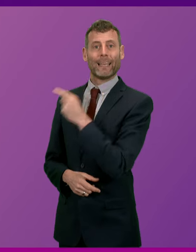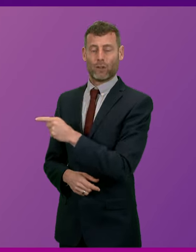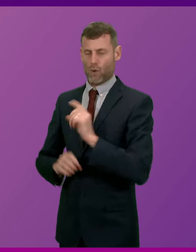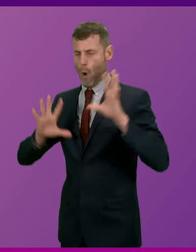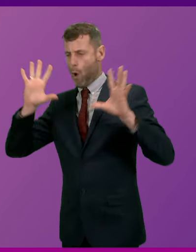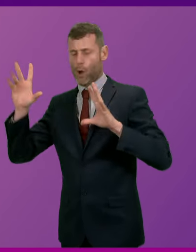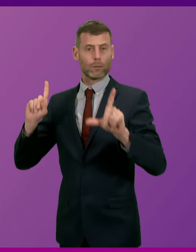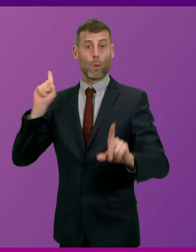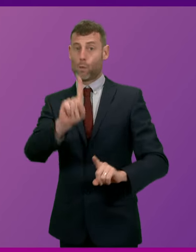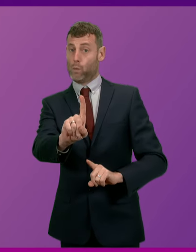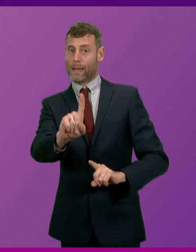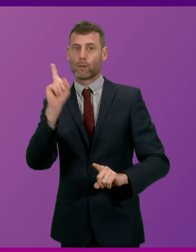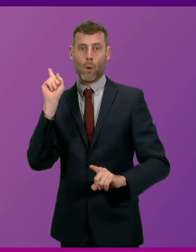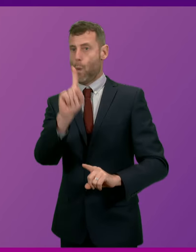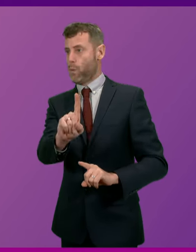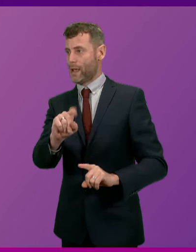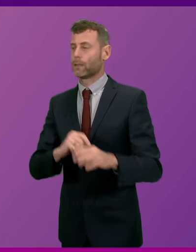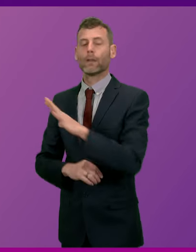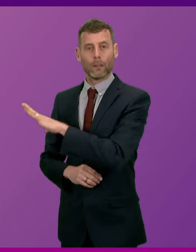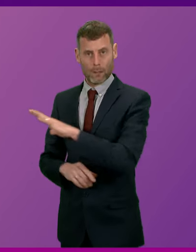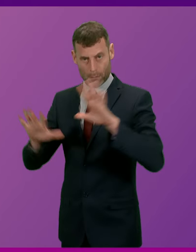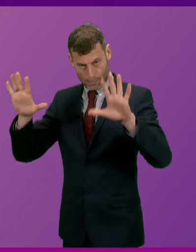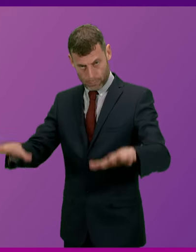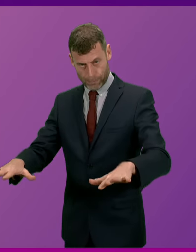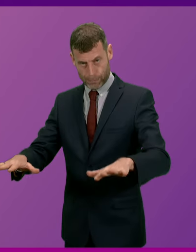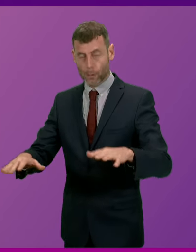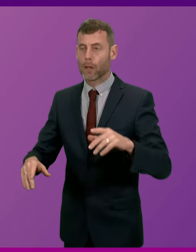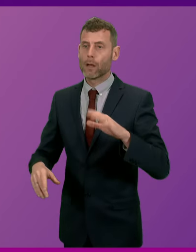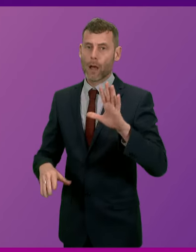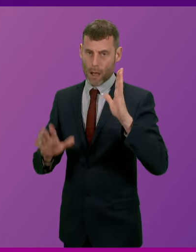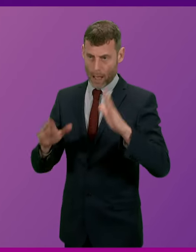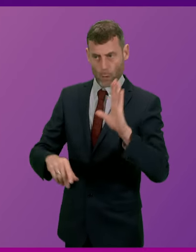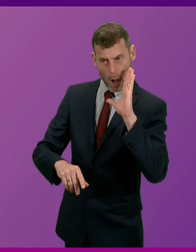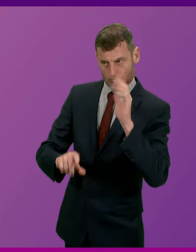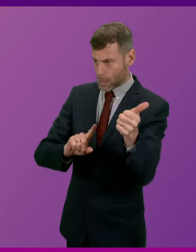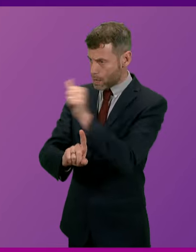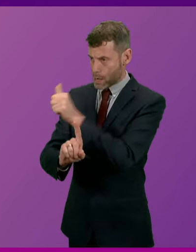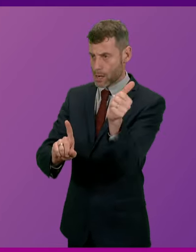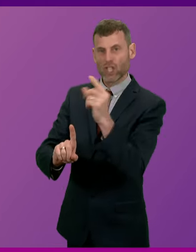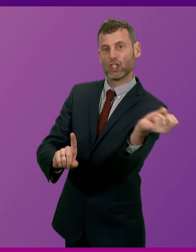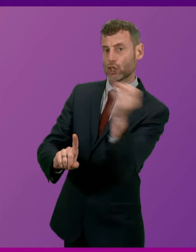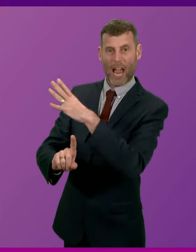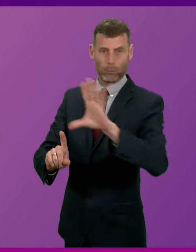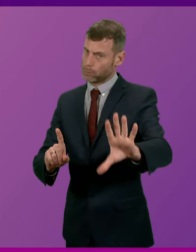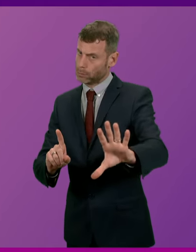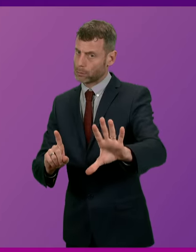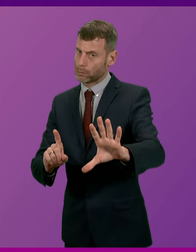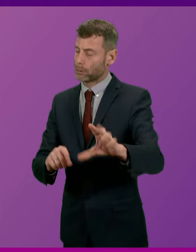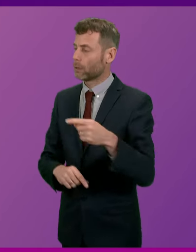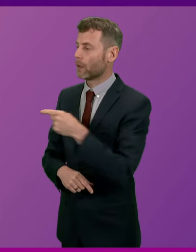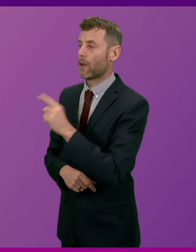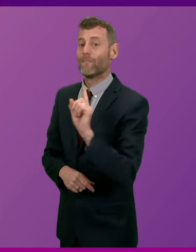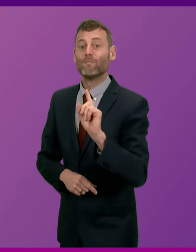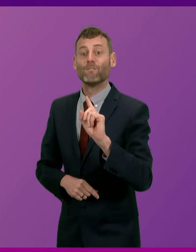First... Colleagues... Let's conduct our business in an orderly manner and let's not shout at one another. I think the First